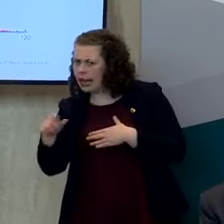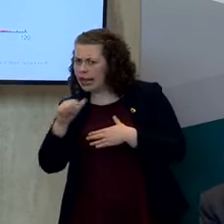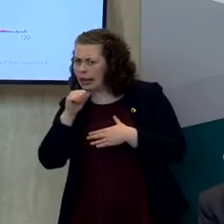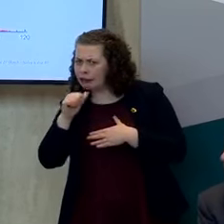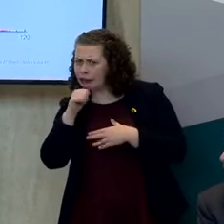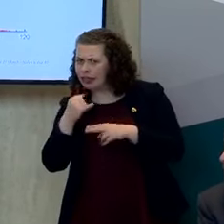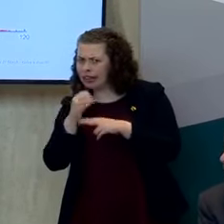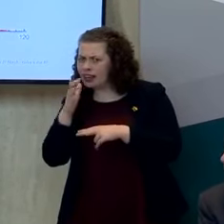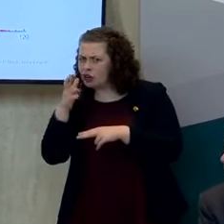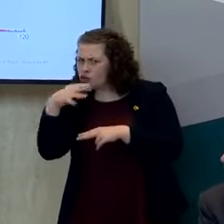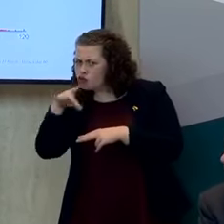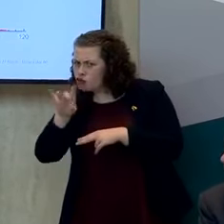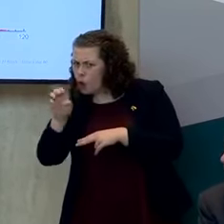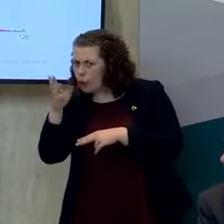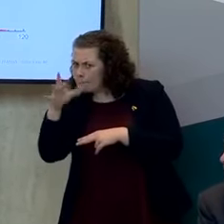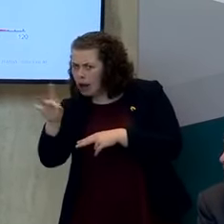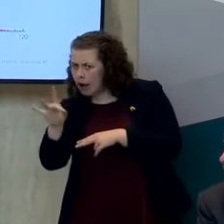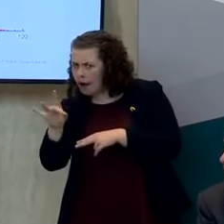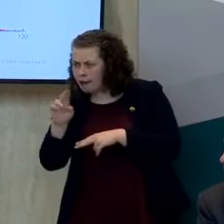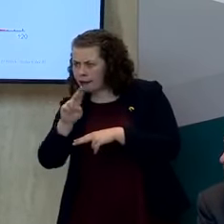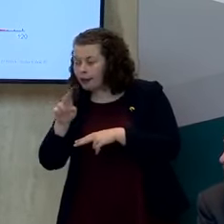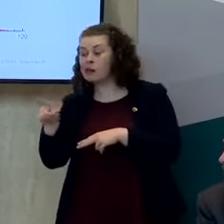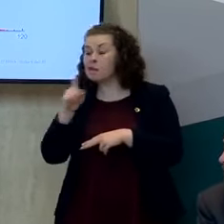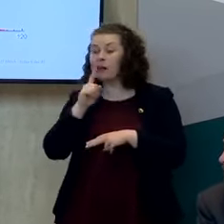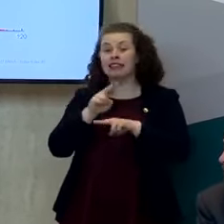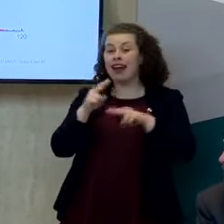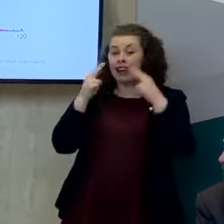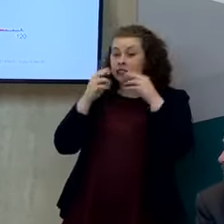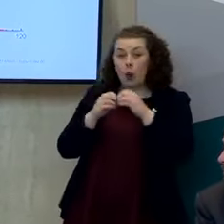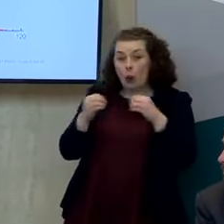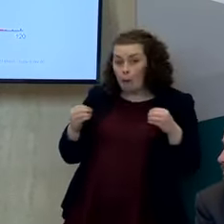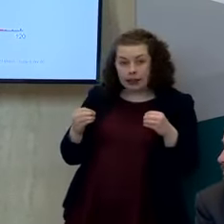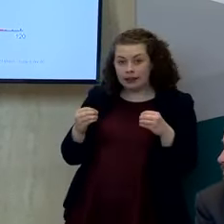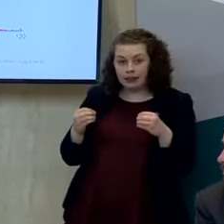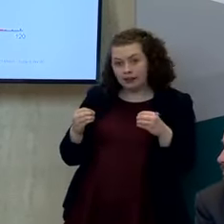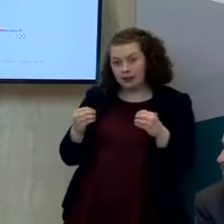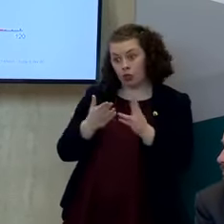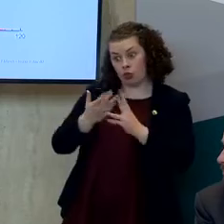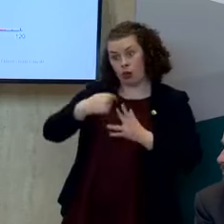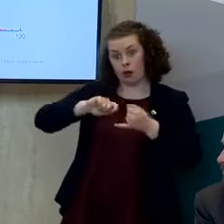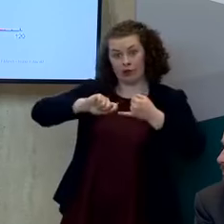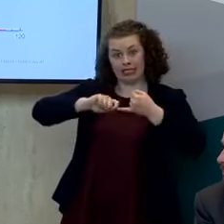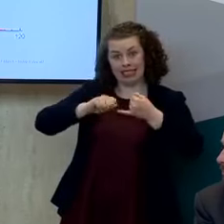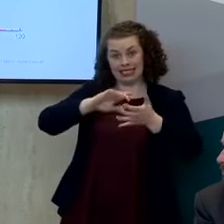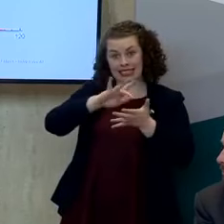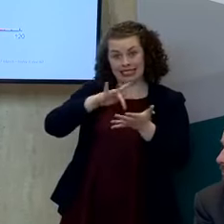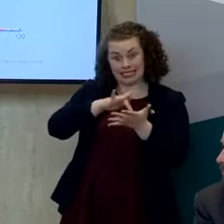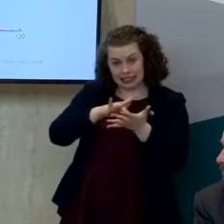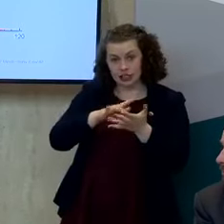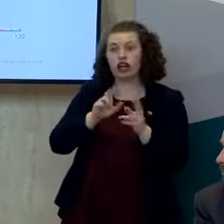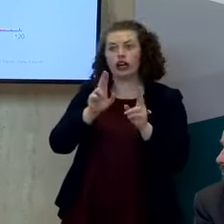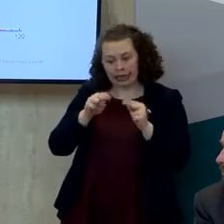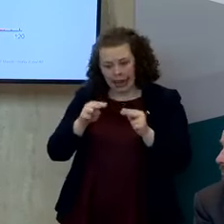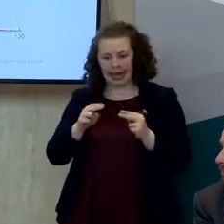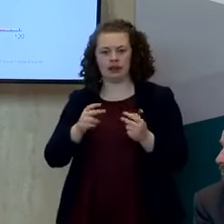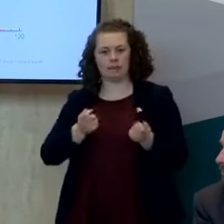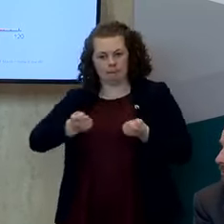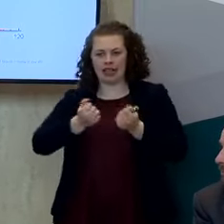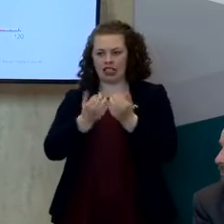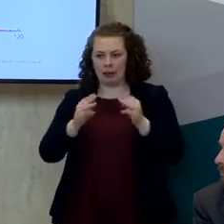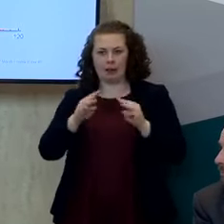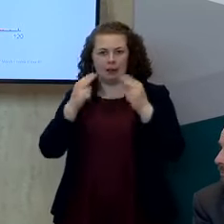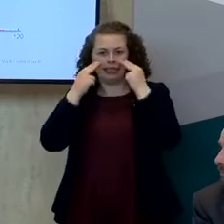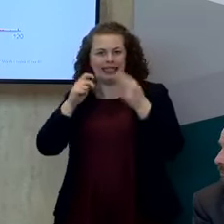we haven't had to open all testing centers but there's we we can now through those testing centers accommodate the demand coming through right across the country